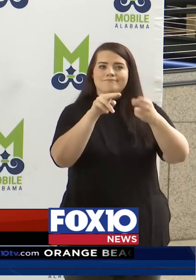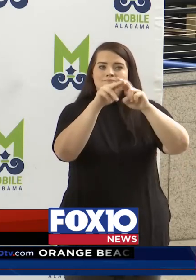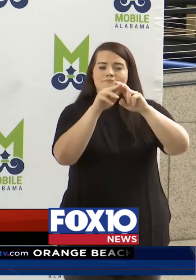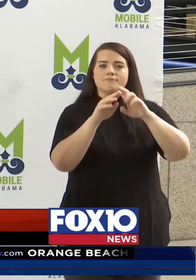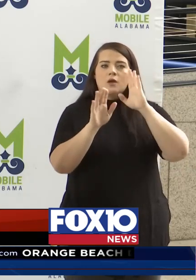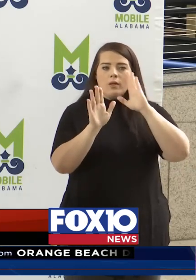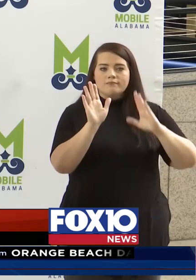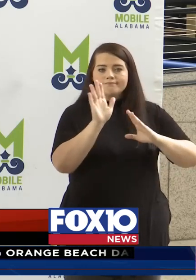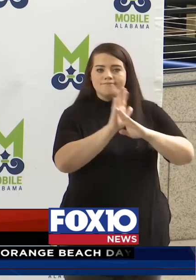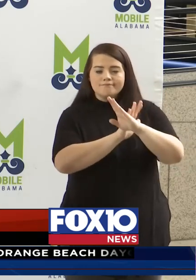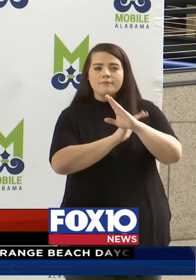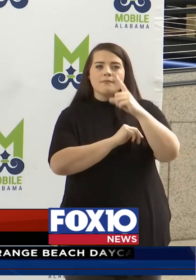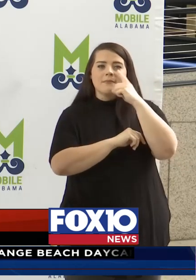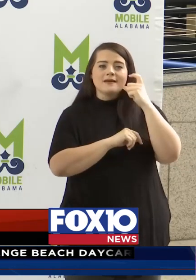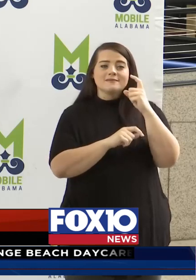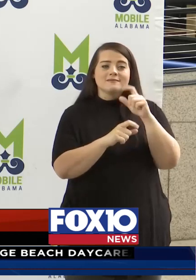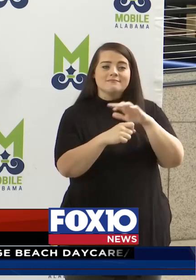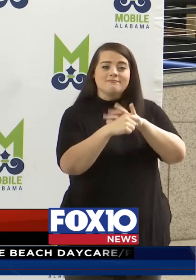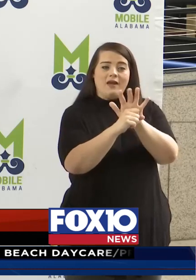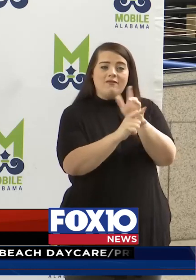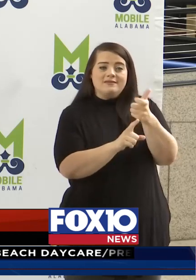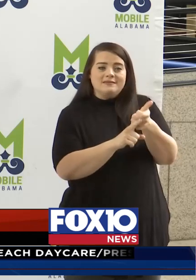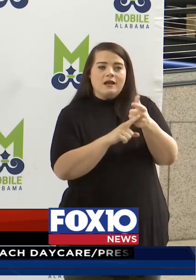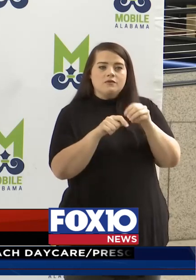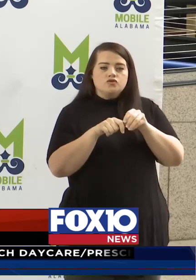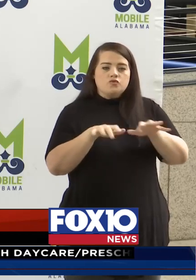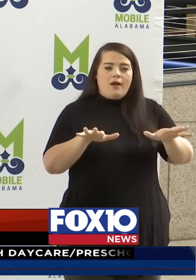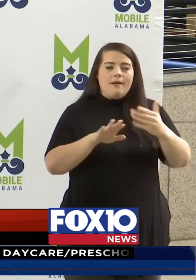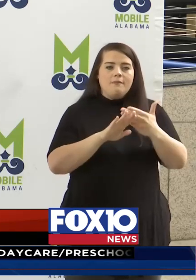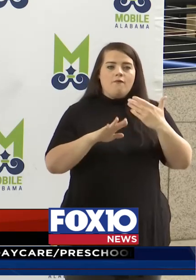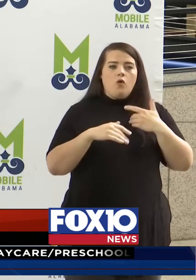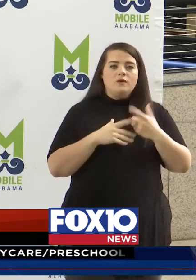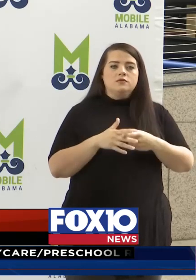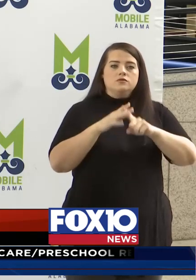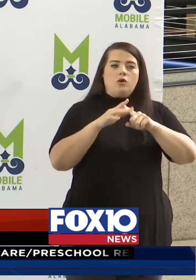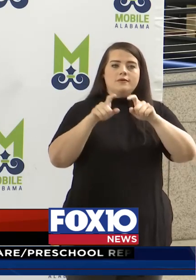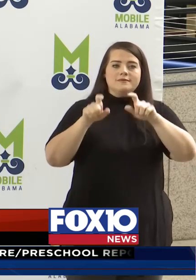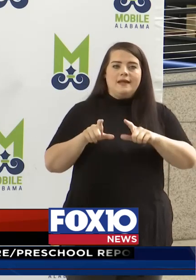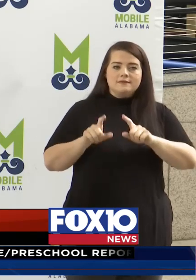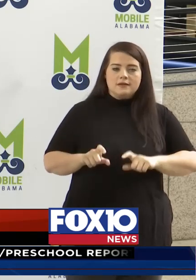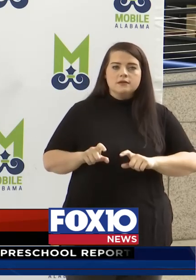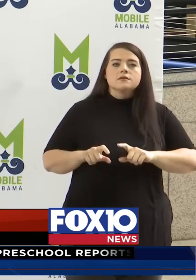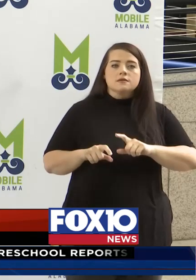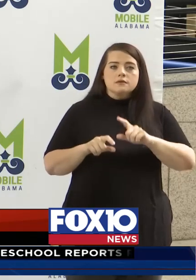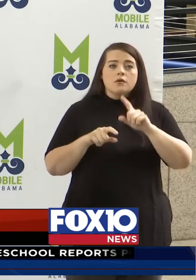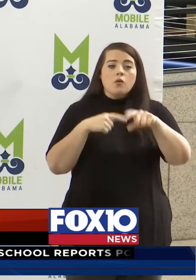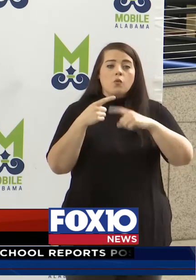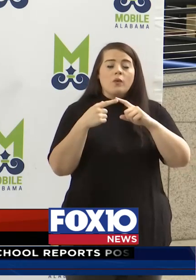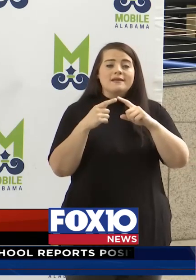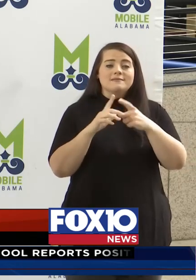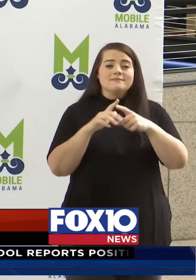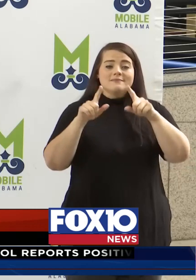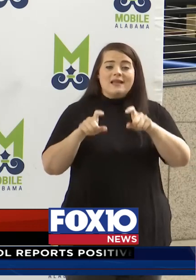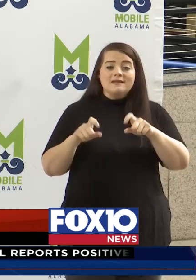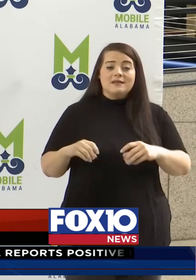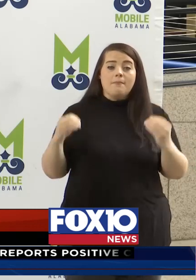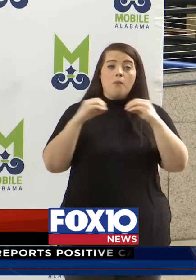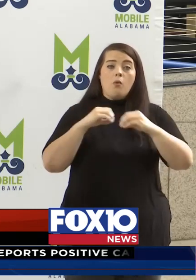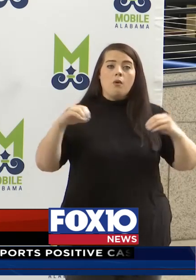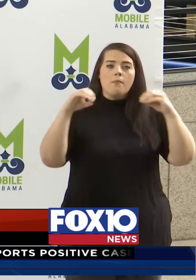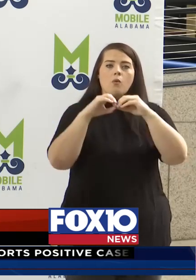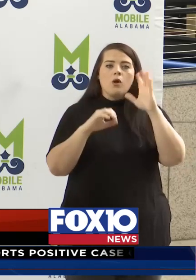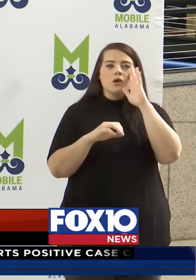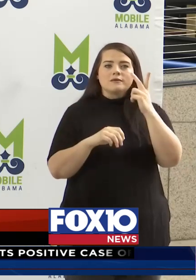going to increase because the virus was spread before we started testing. But as the testing ramps up, you will see more